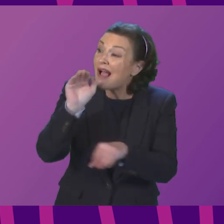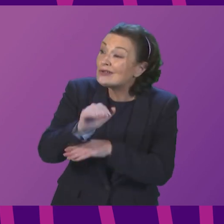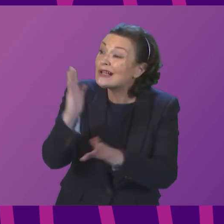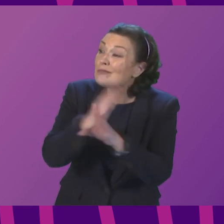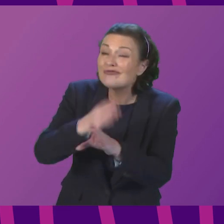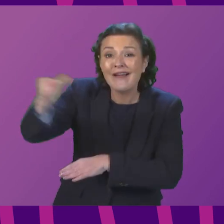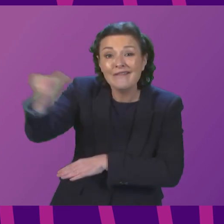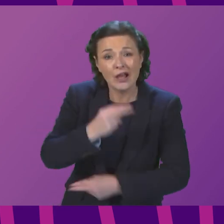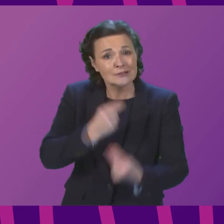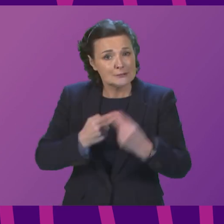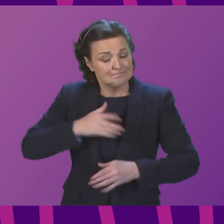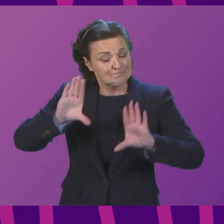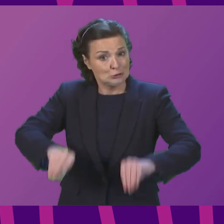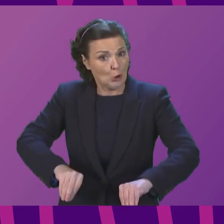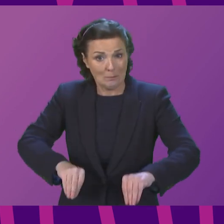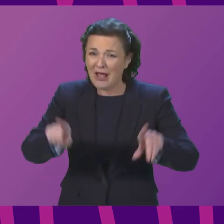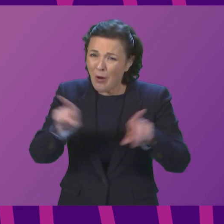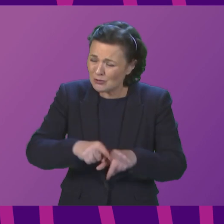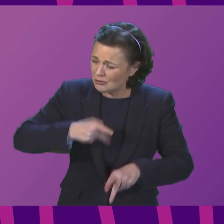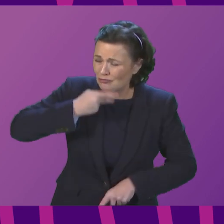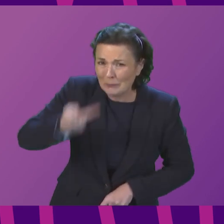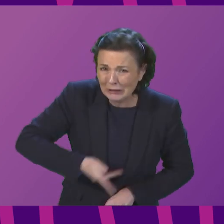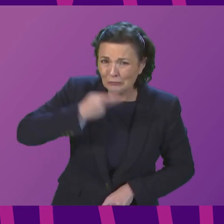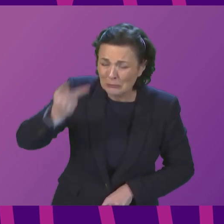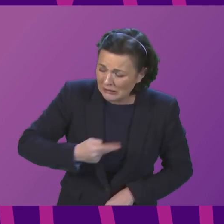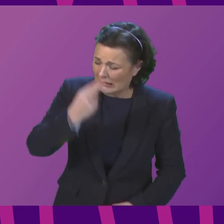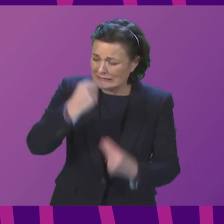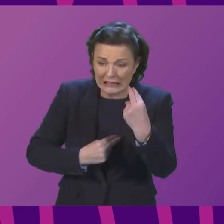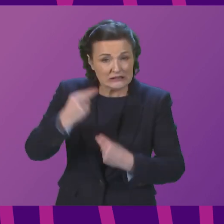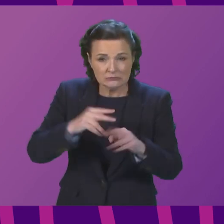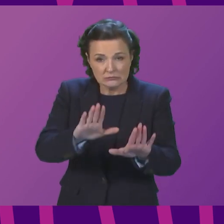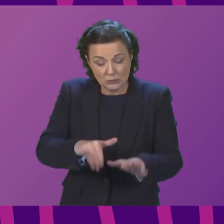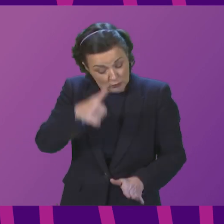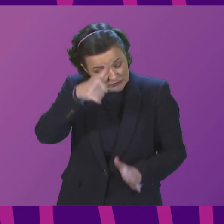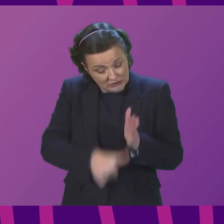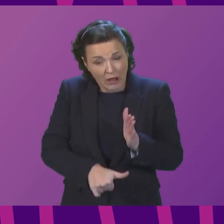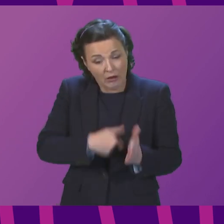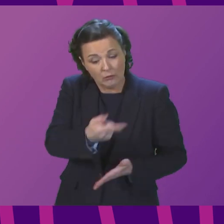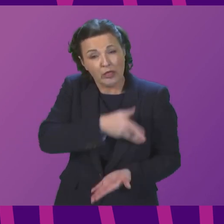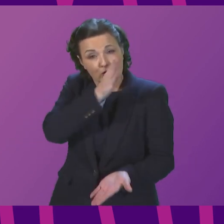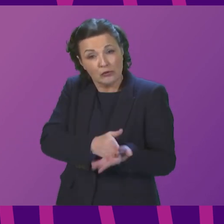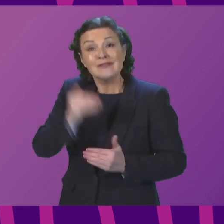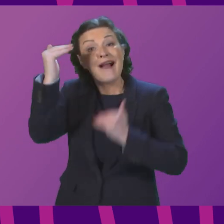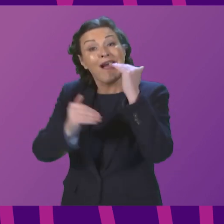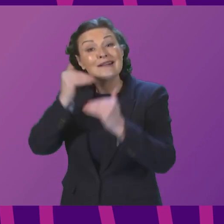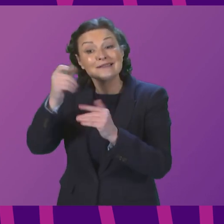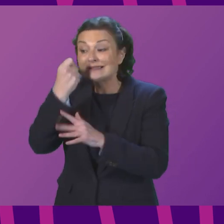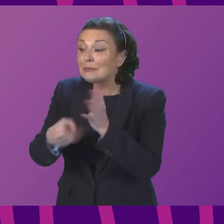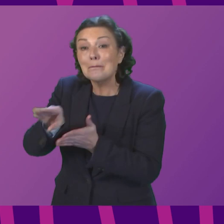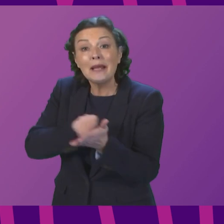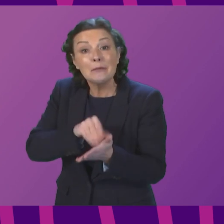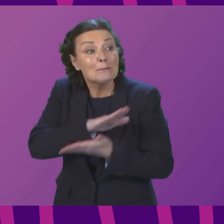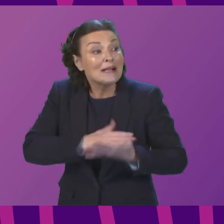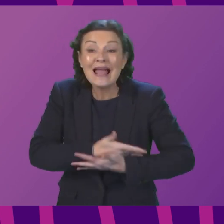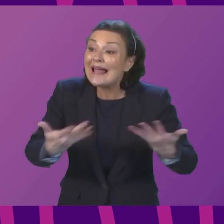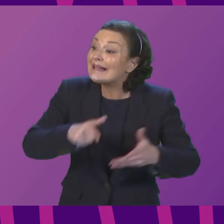stressful cycle of unnecessary reassessments. Starting from a position of trust, adult disability payment will provide disabled people with